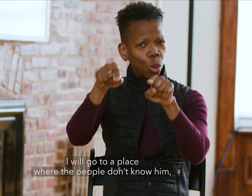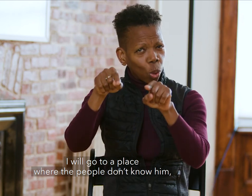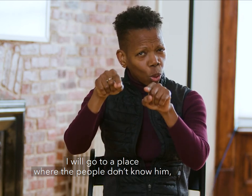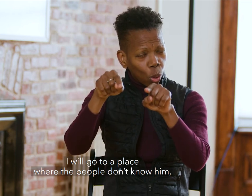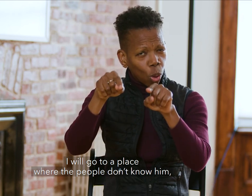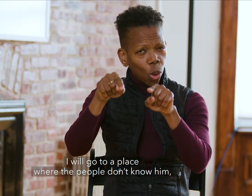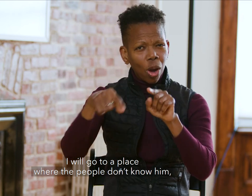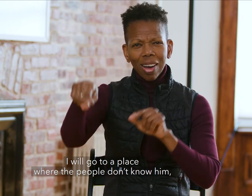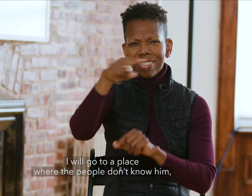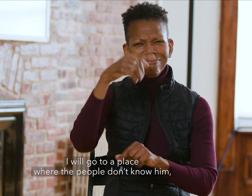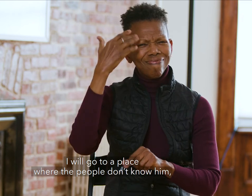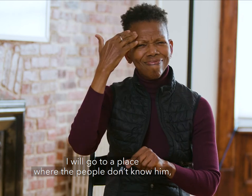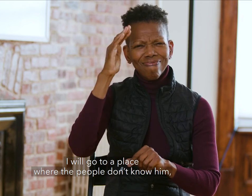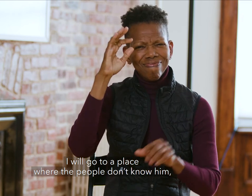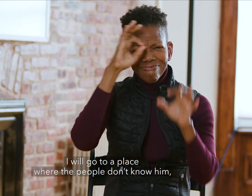where the people don't know Him.